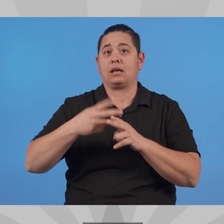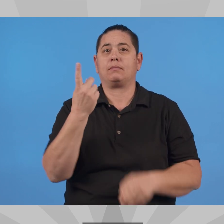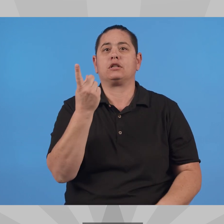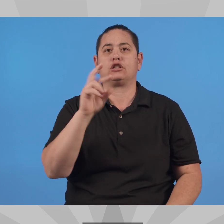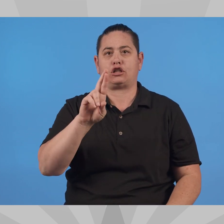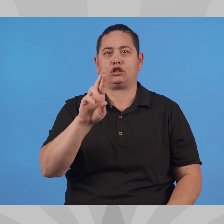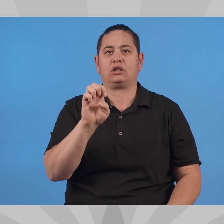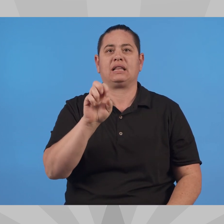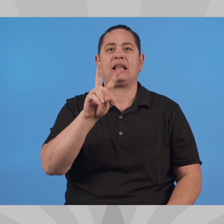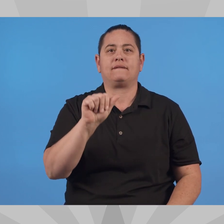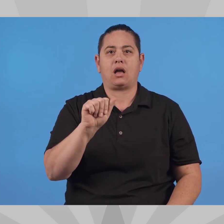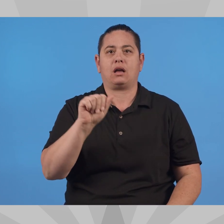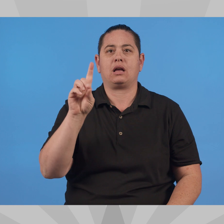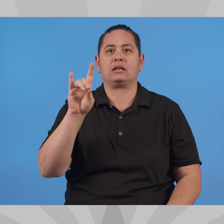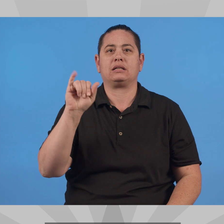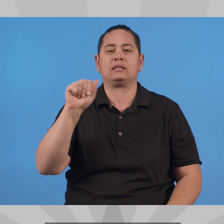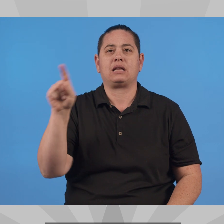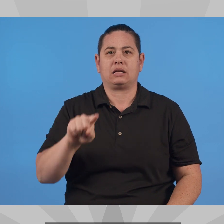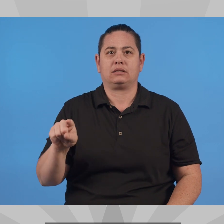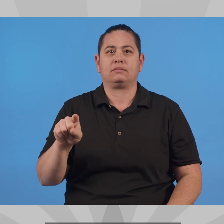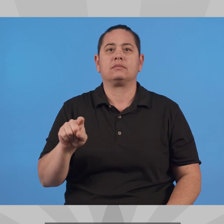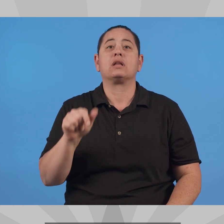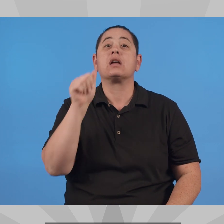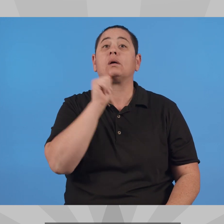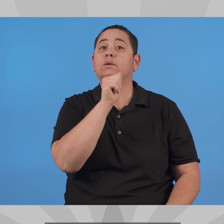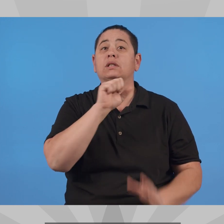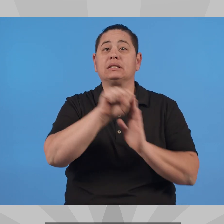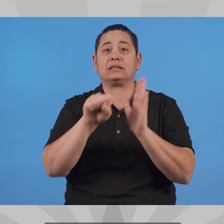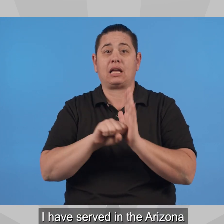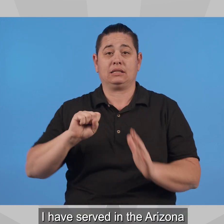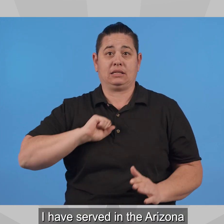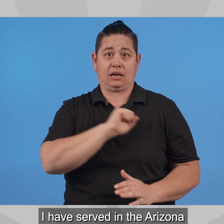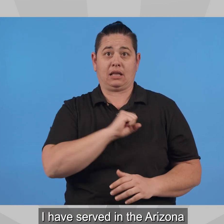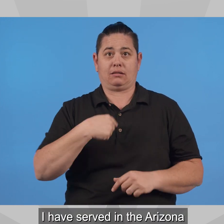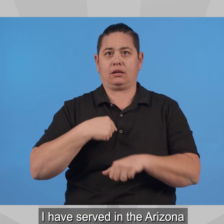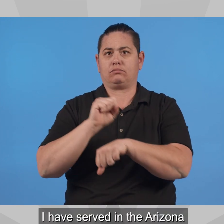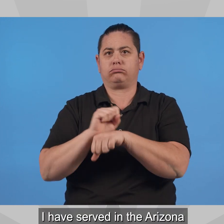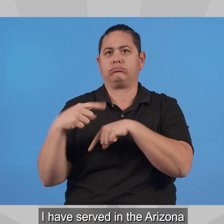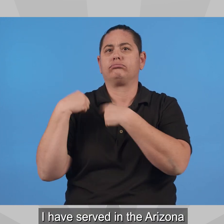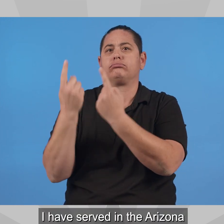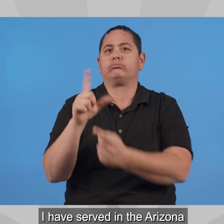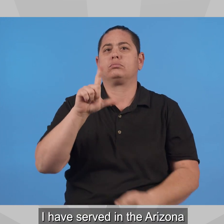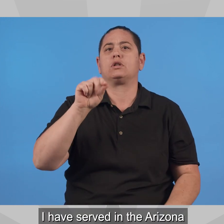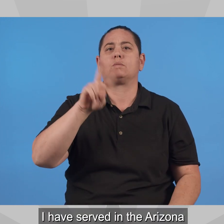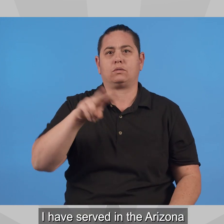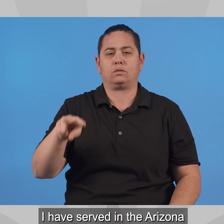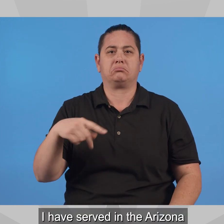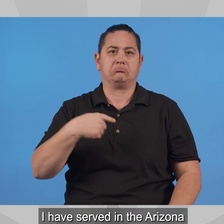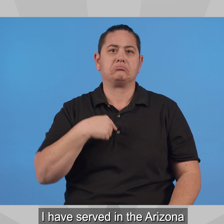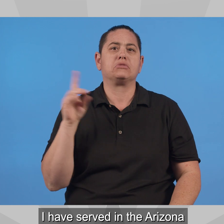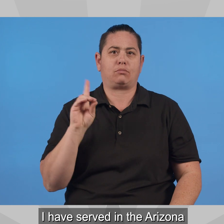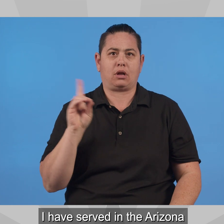Biography My name is Dr. Eva Diaz. I have served in the Arizona State Senate since